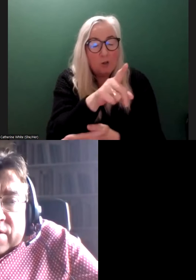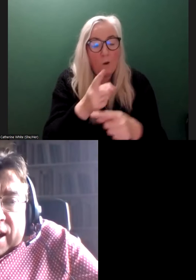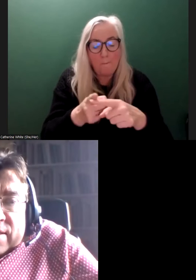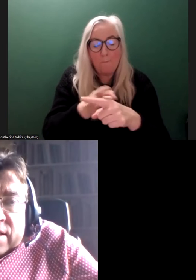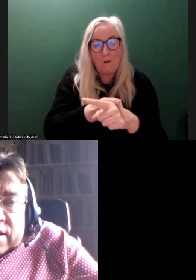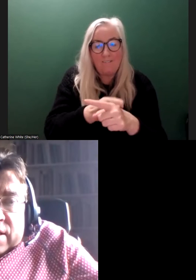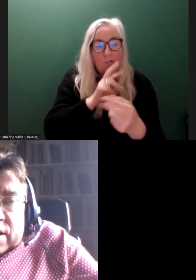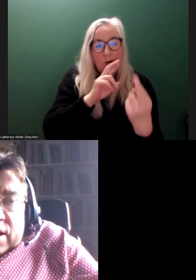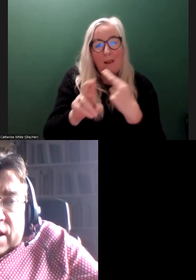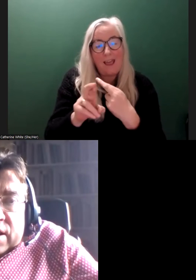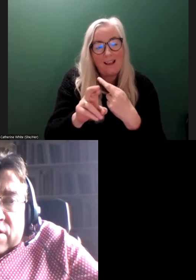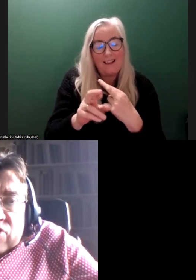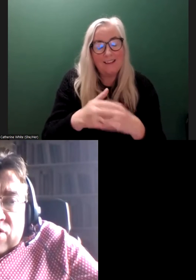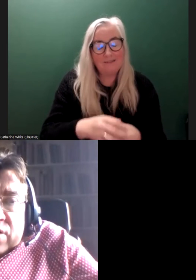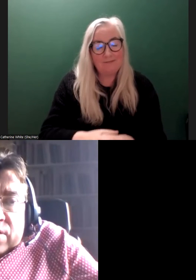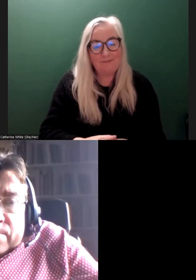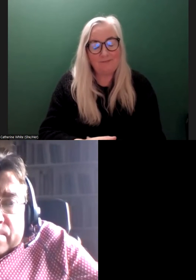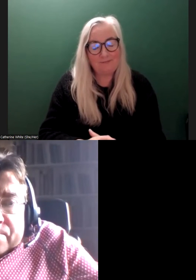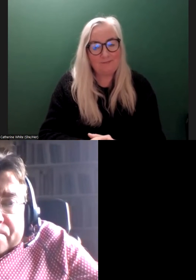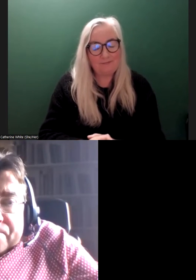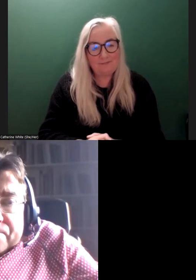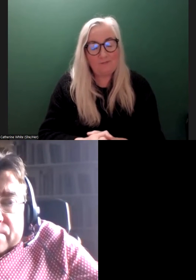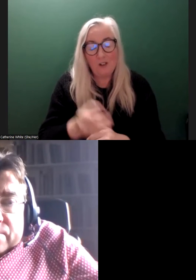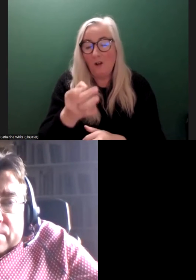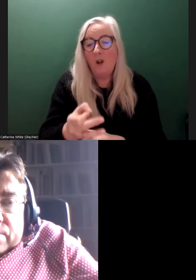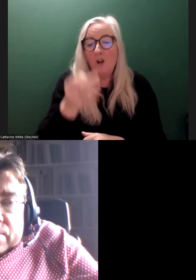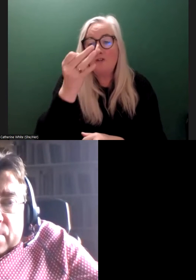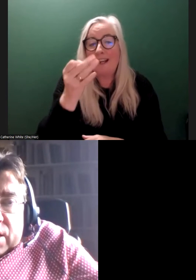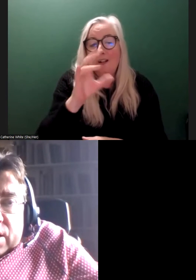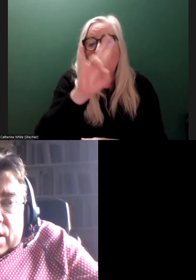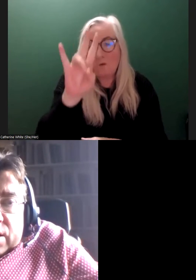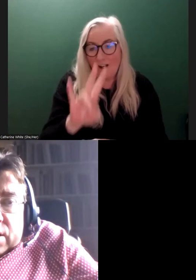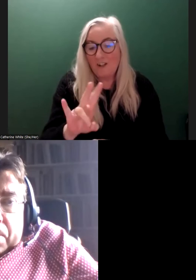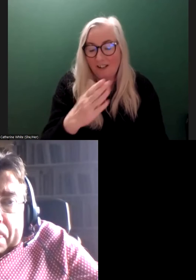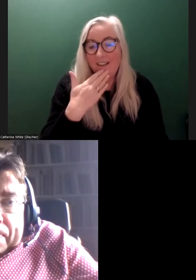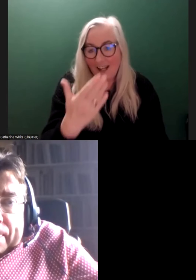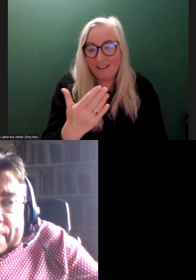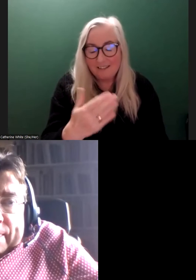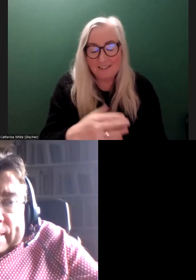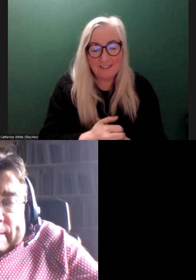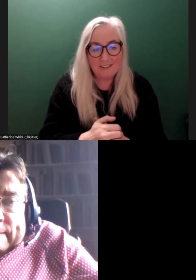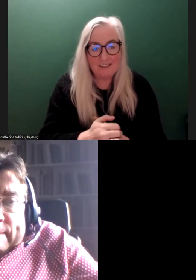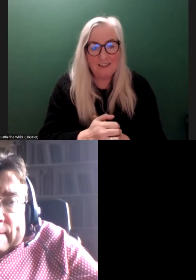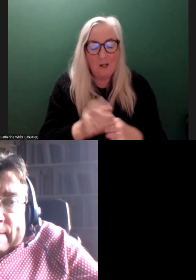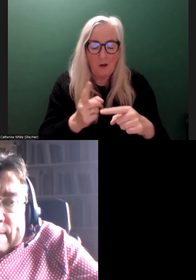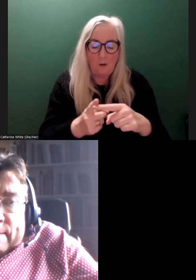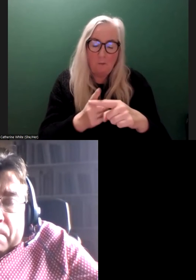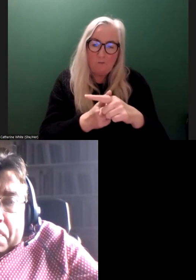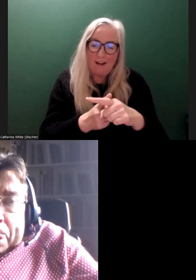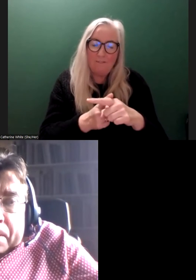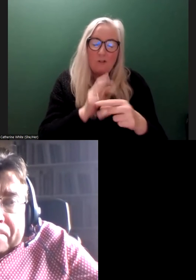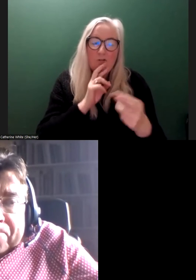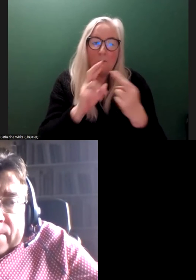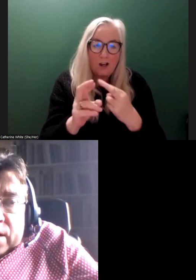response on that. Yeah, that's a brilliant question, Jane, and thanks for that, Vivian. A very brief response is, well, suppose